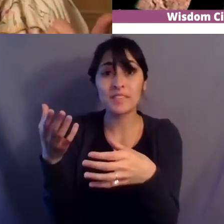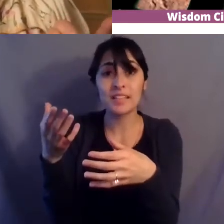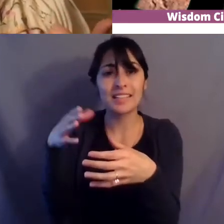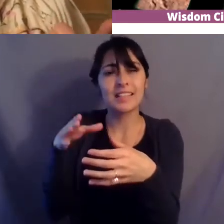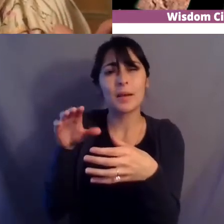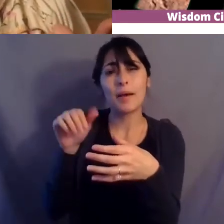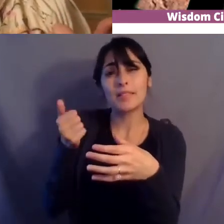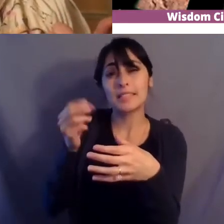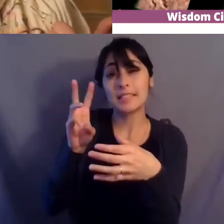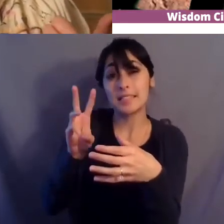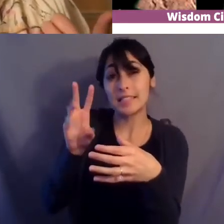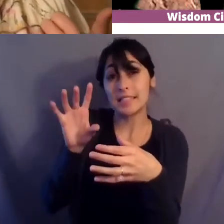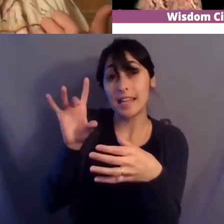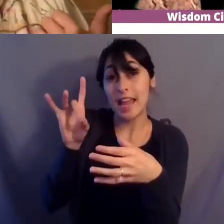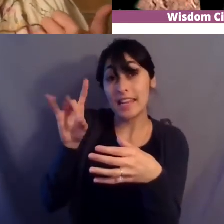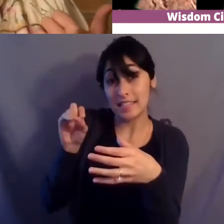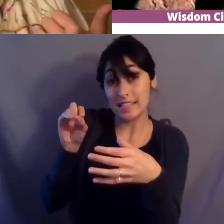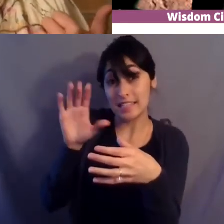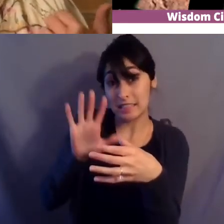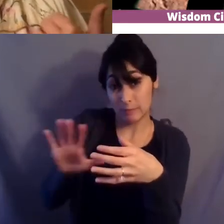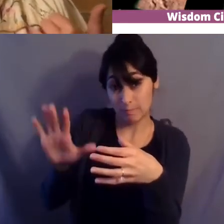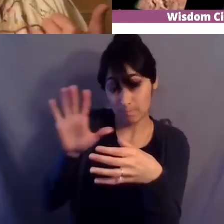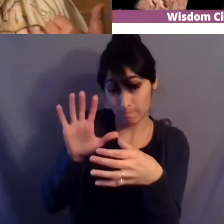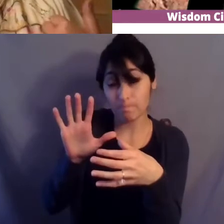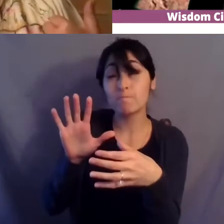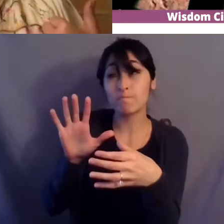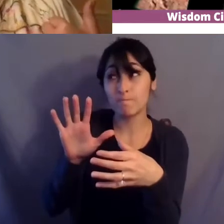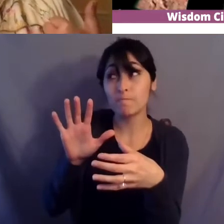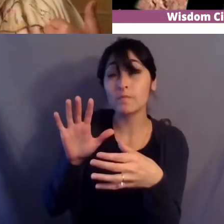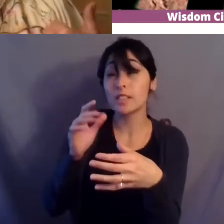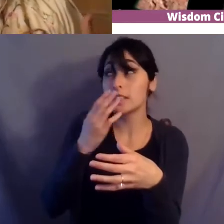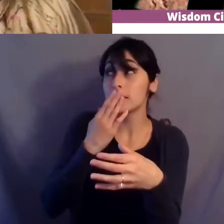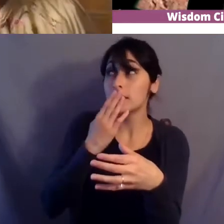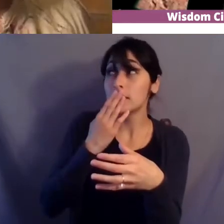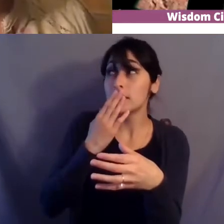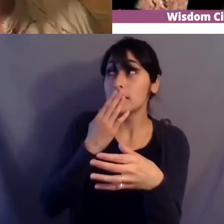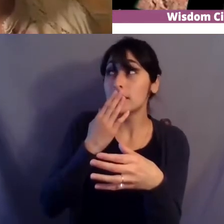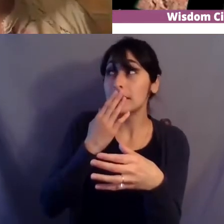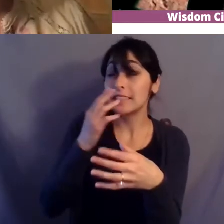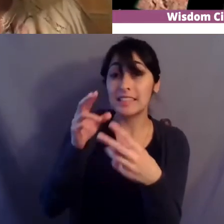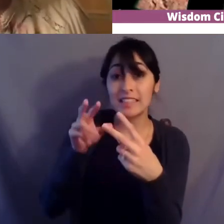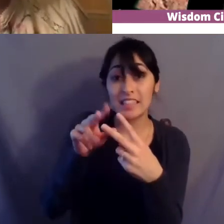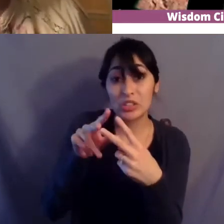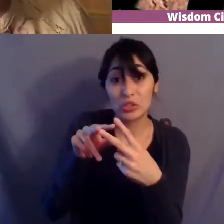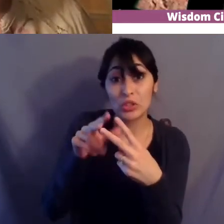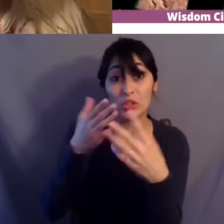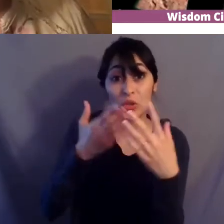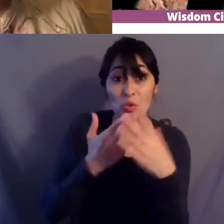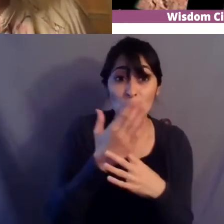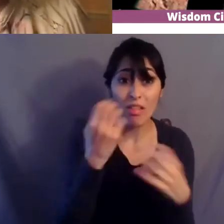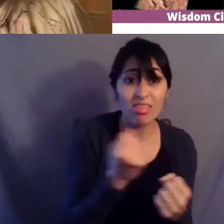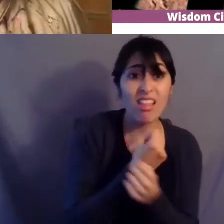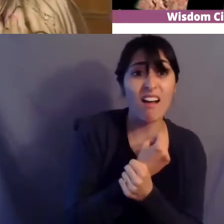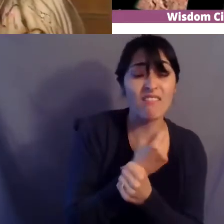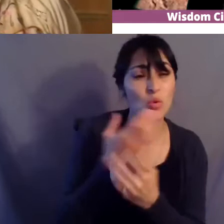1680s i would have to say either through love or through force